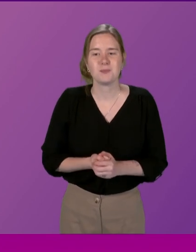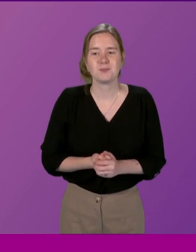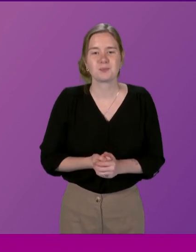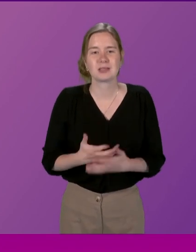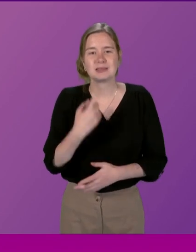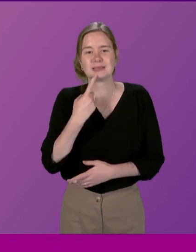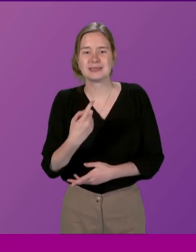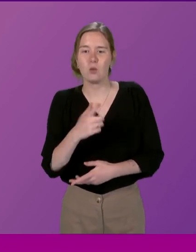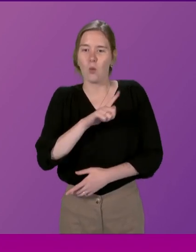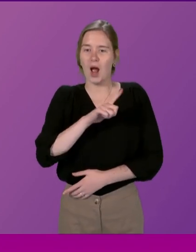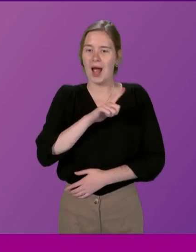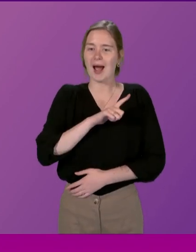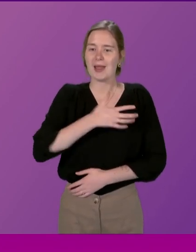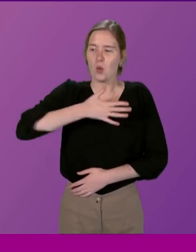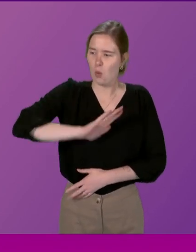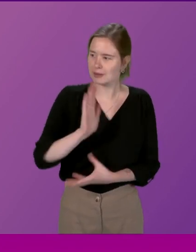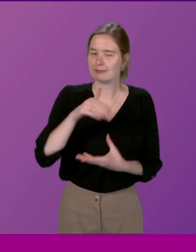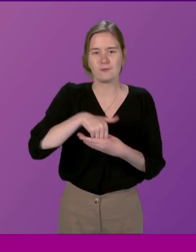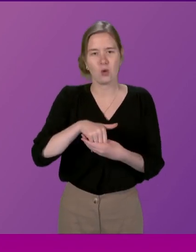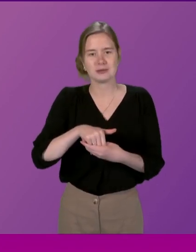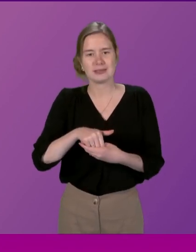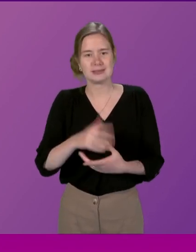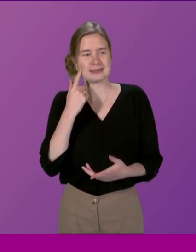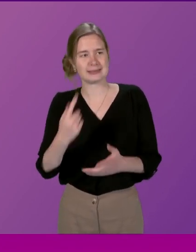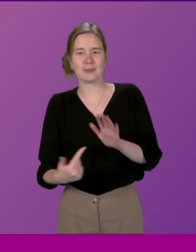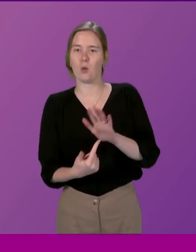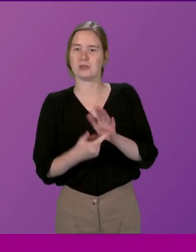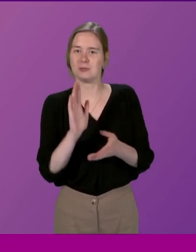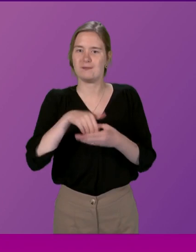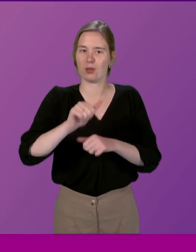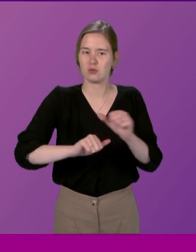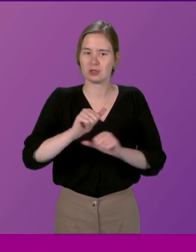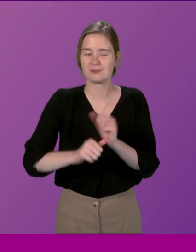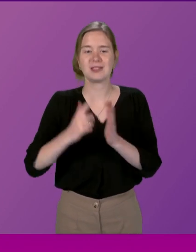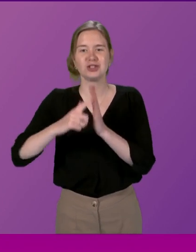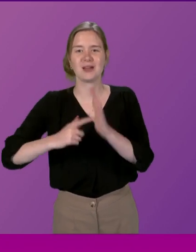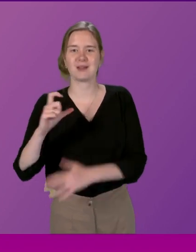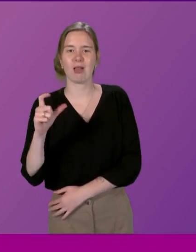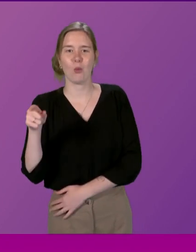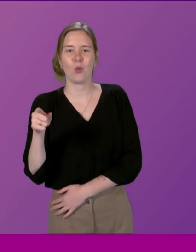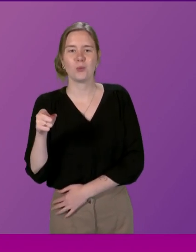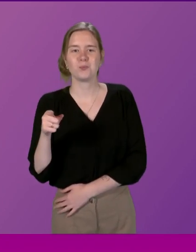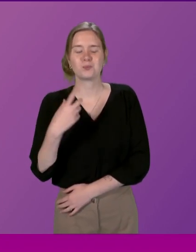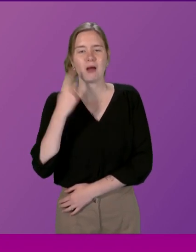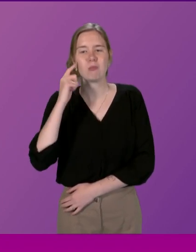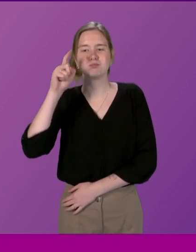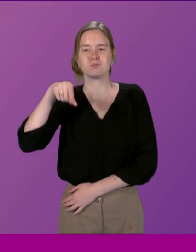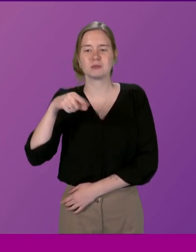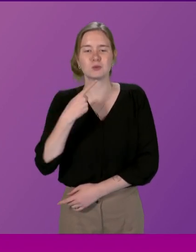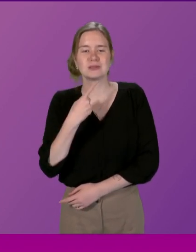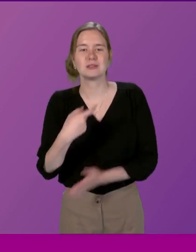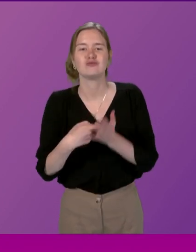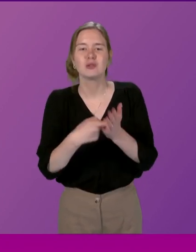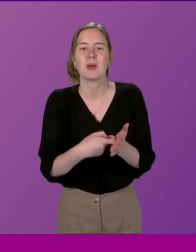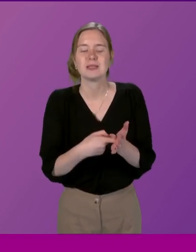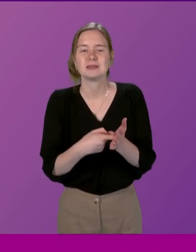they see a reason for getting involved in the actual process. It occurs to me, to just maybe suggest to the